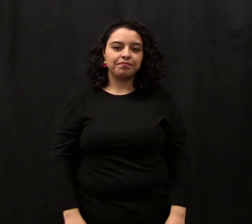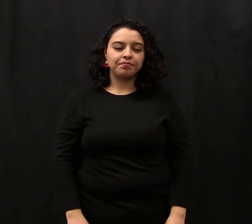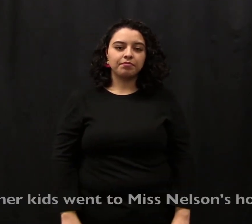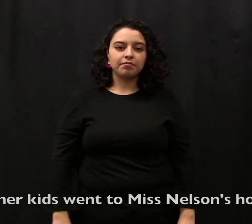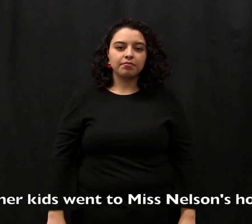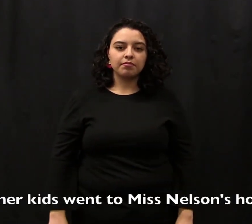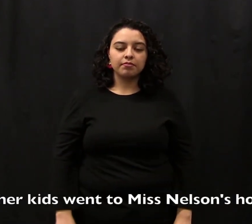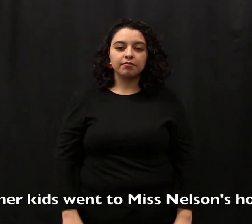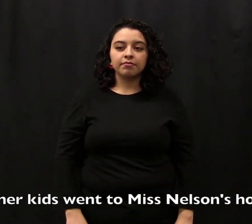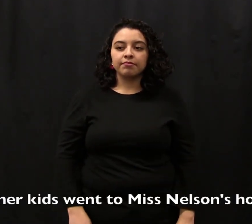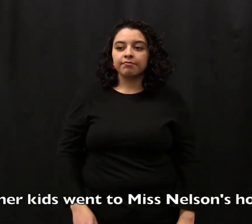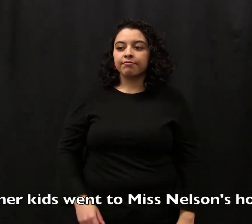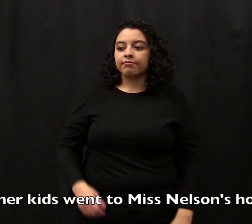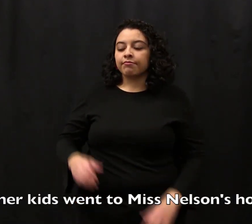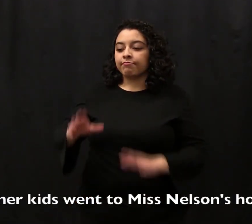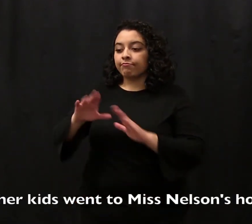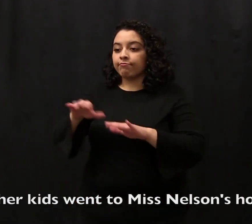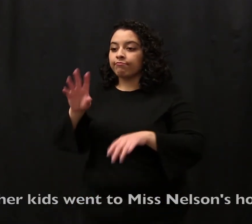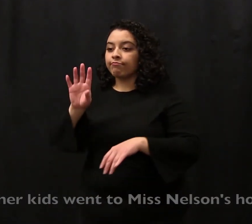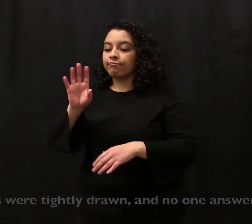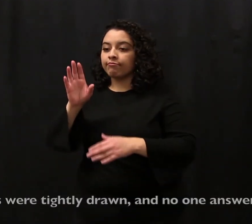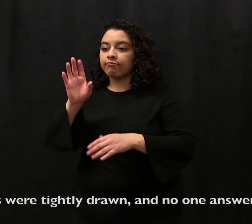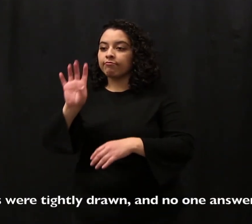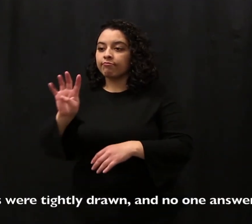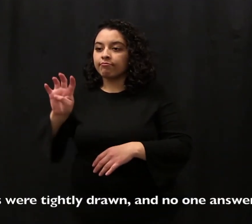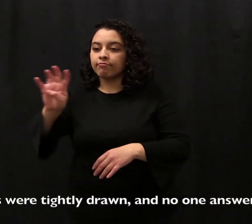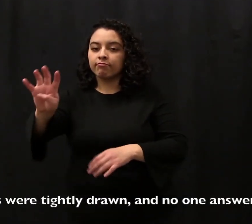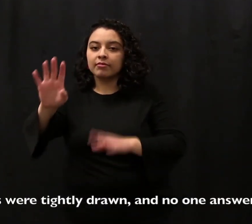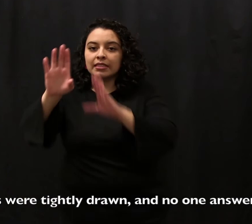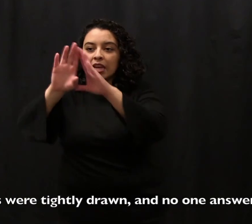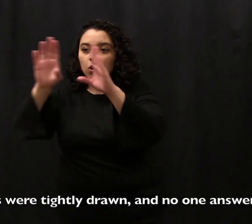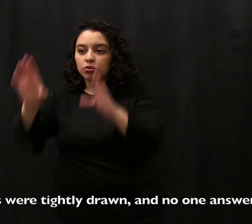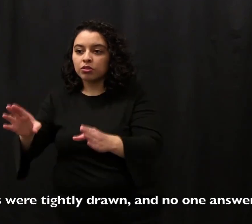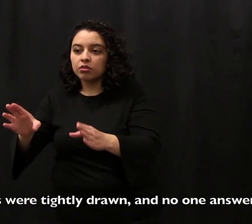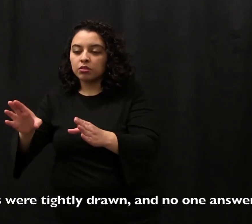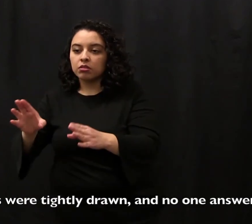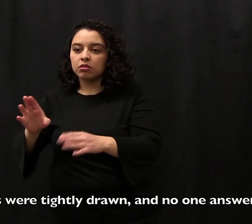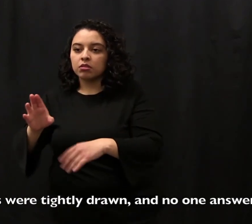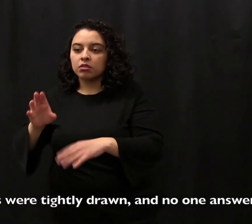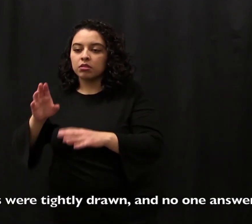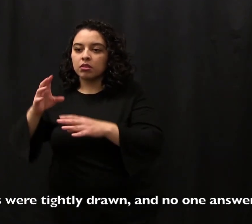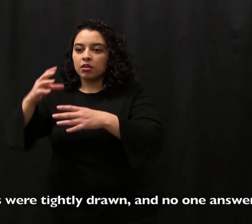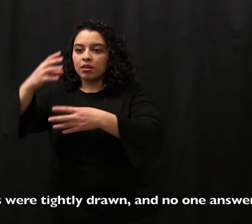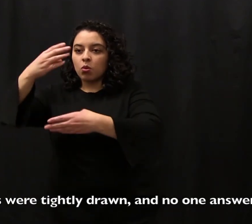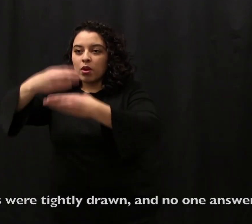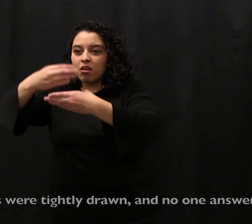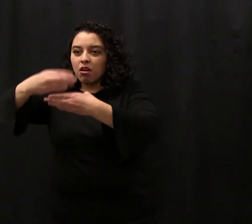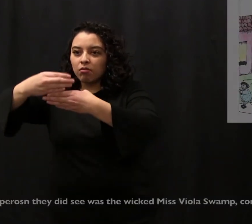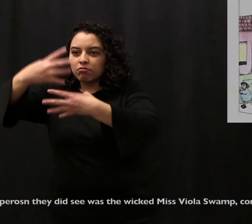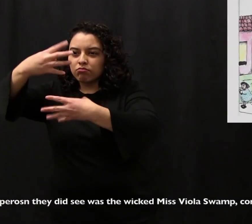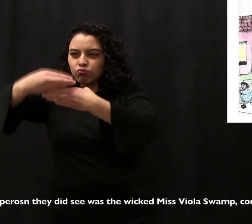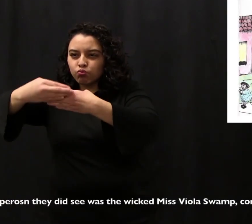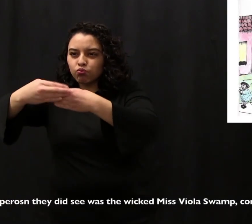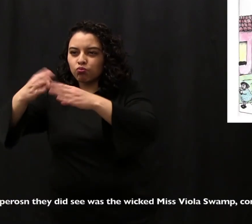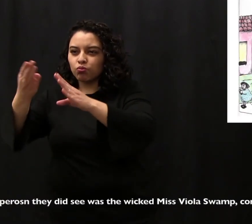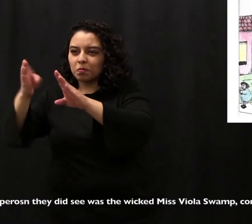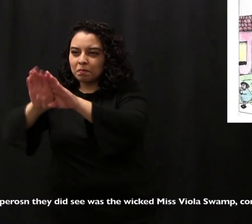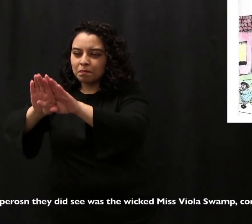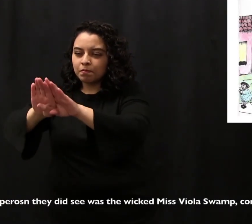Other kids went to Miss Nelson's house. The shades were tightly drawn and no one answered the door. In fact, the only person they